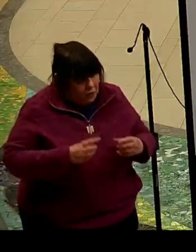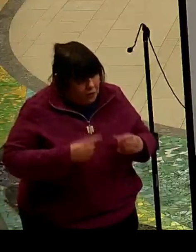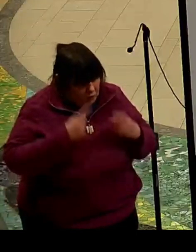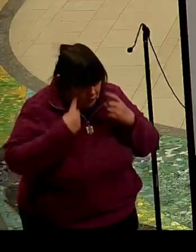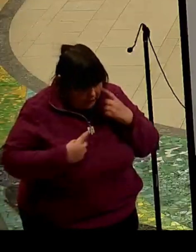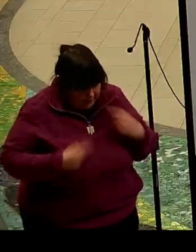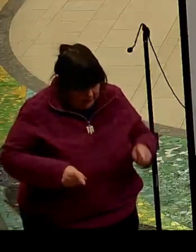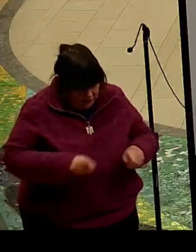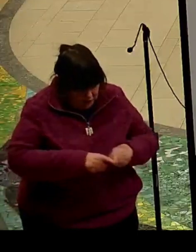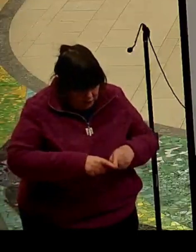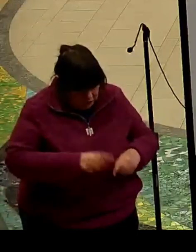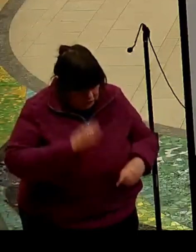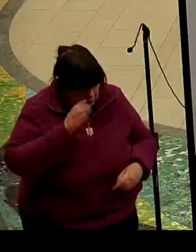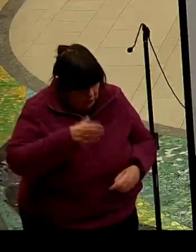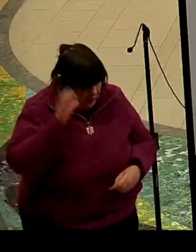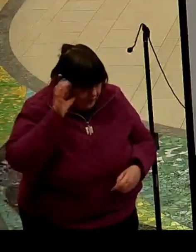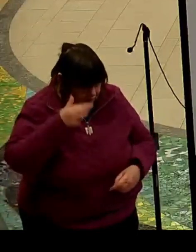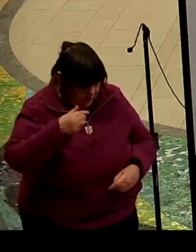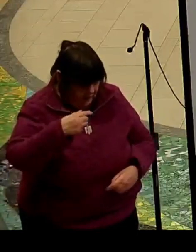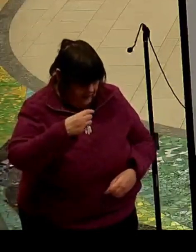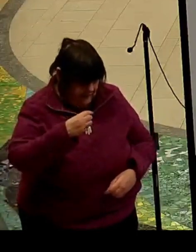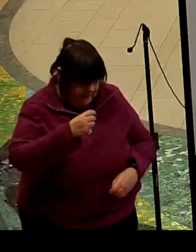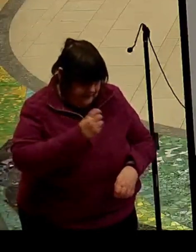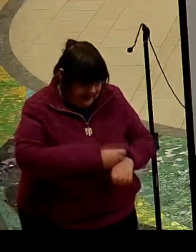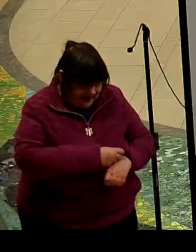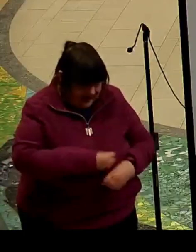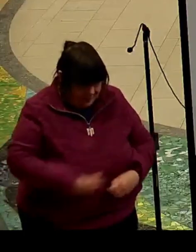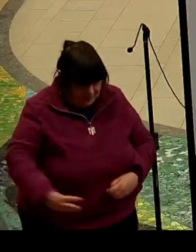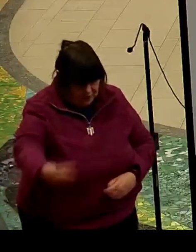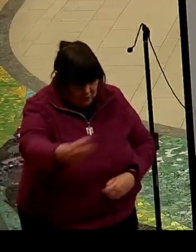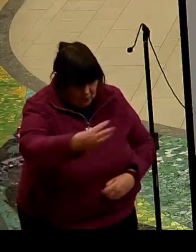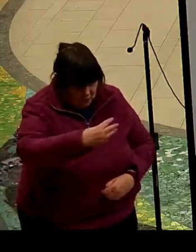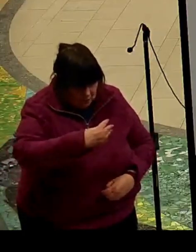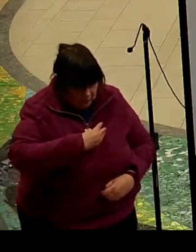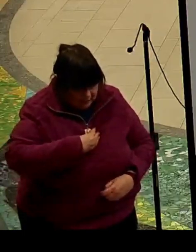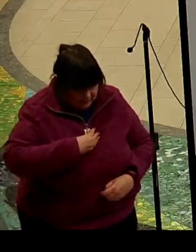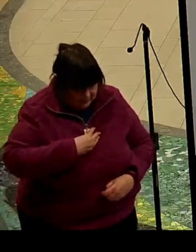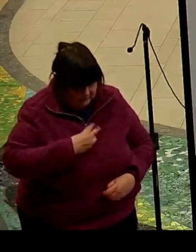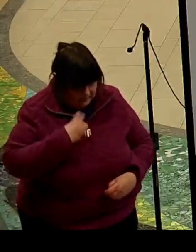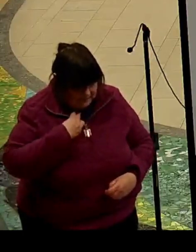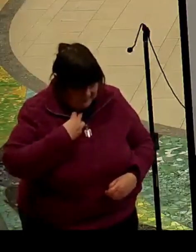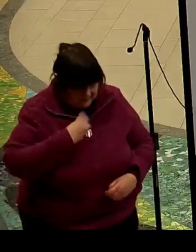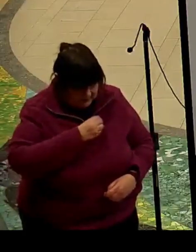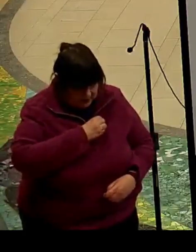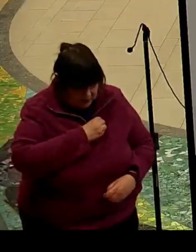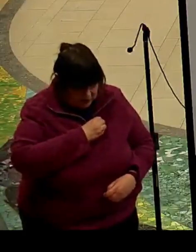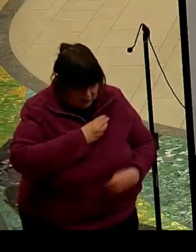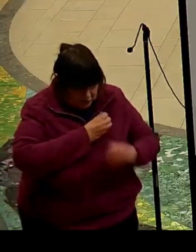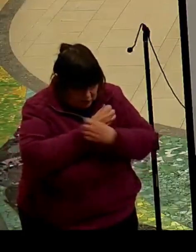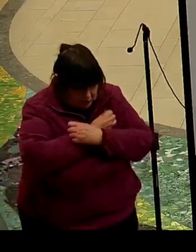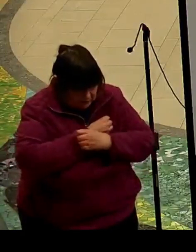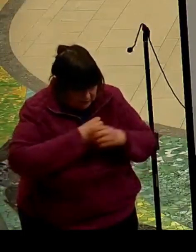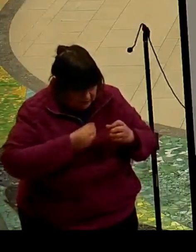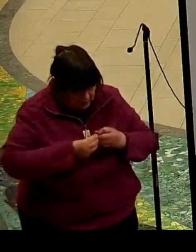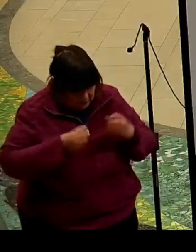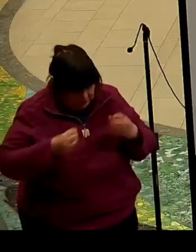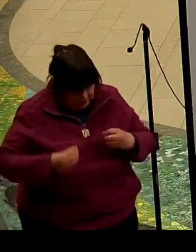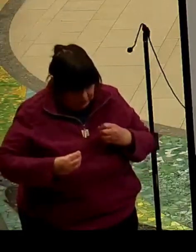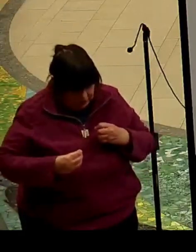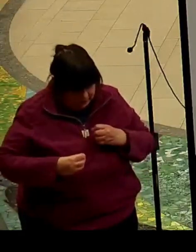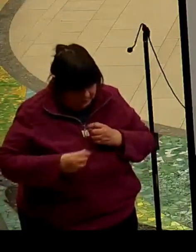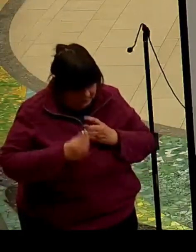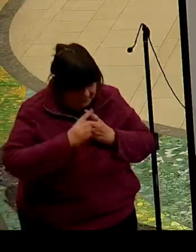Cry too for the times we failed to love